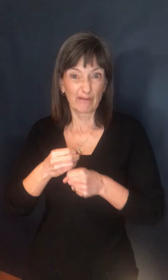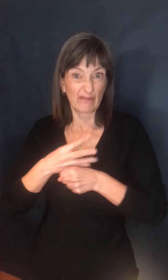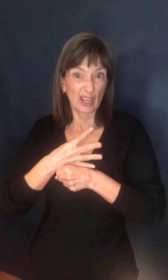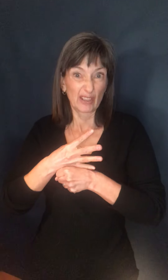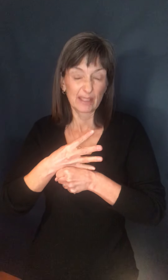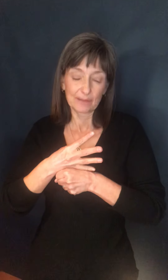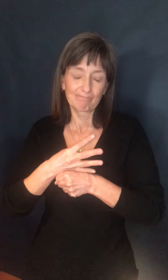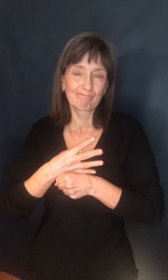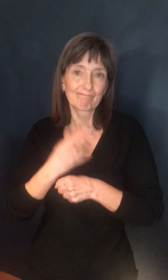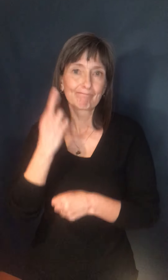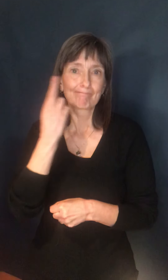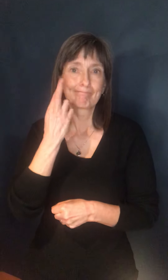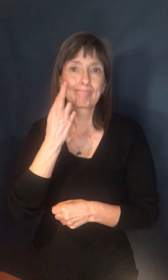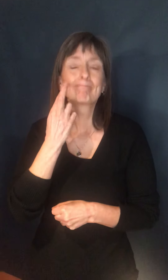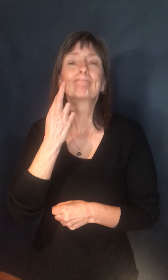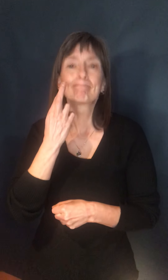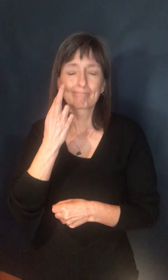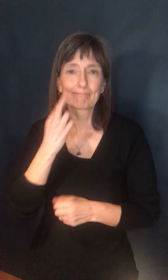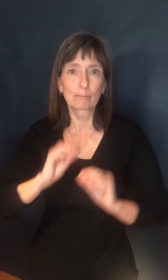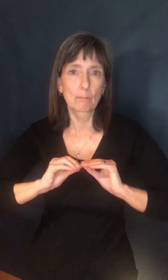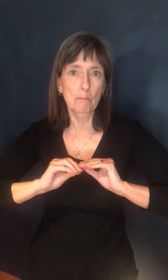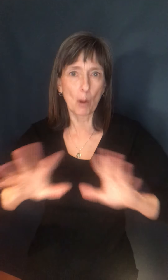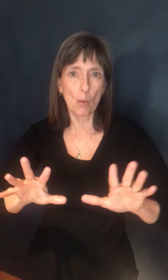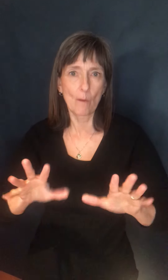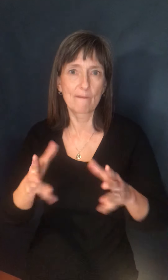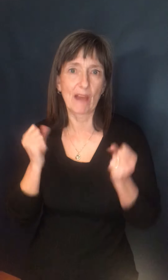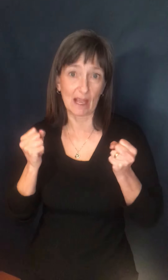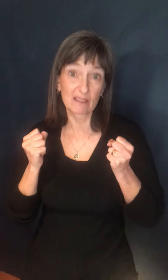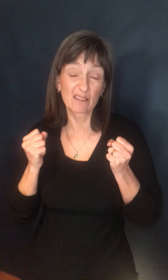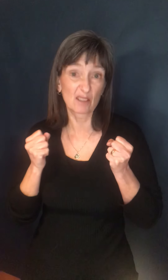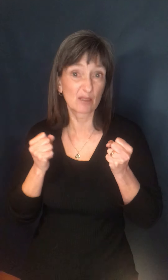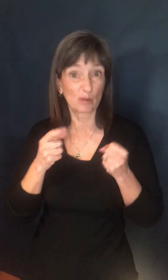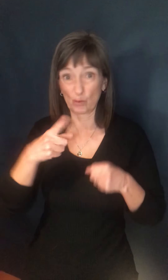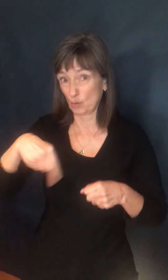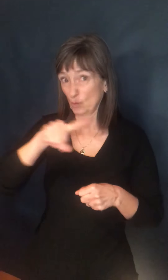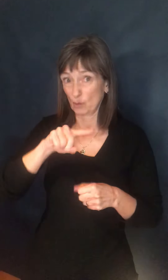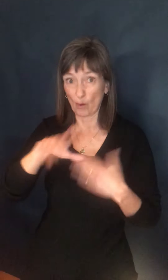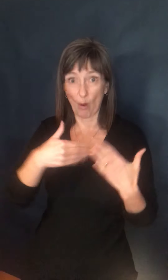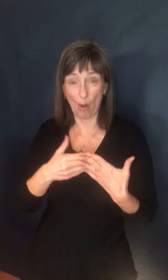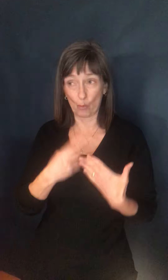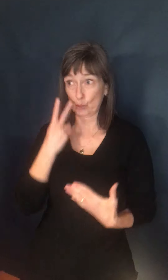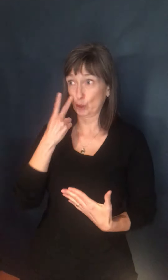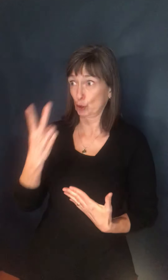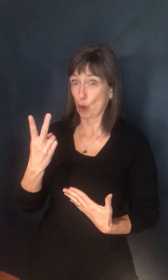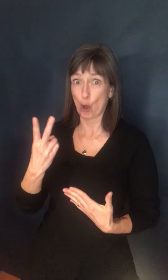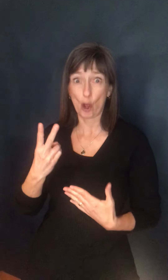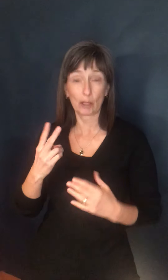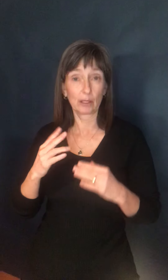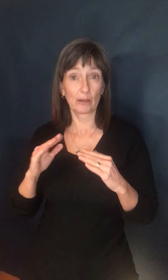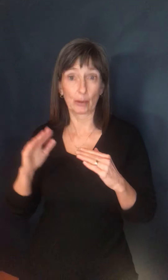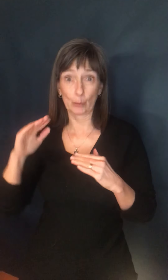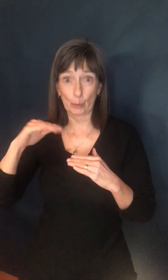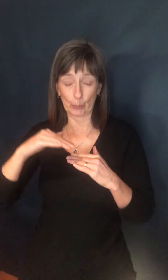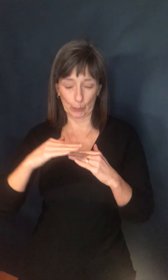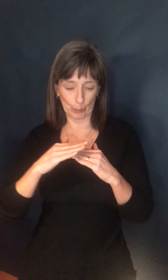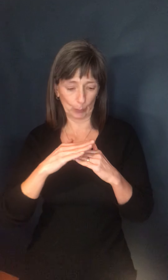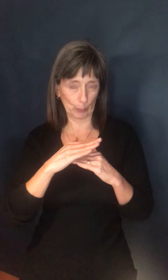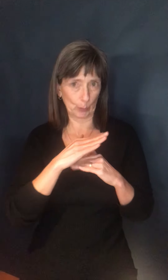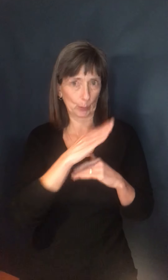can spread. Um, you know, we all saw that, uh, that curve that just shot up almost straight. Um, that's not